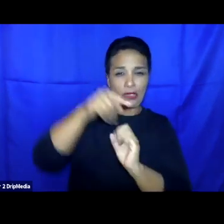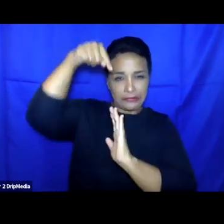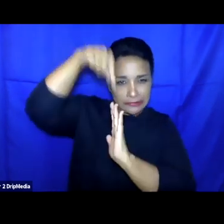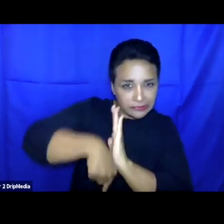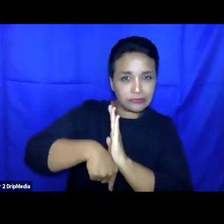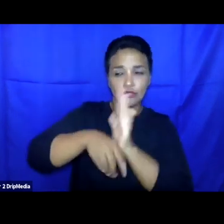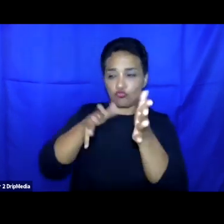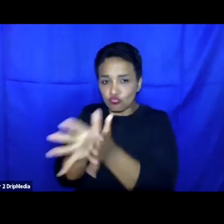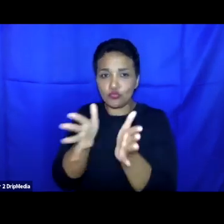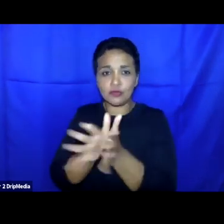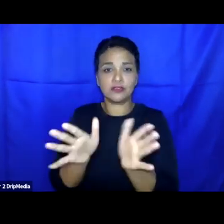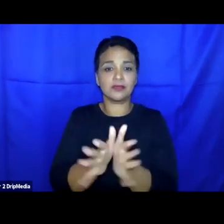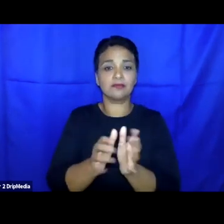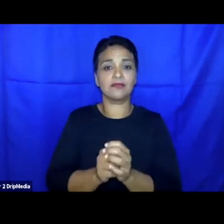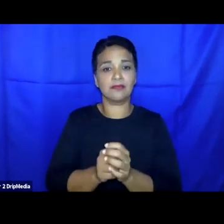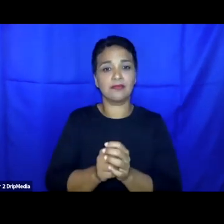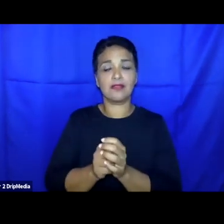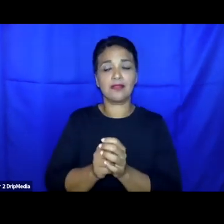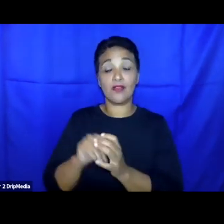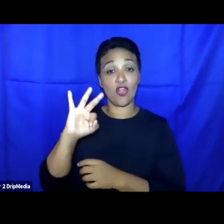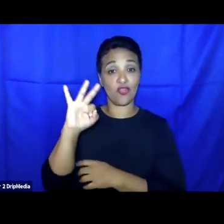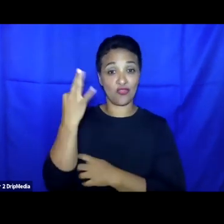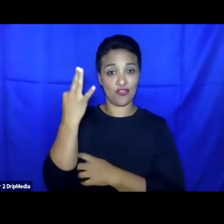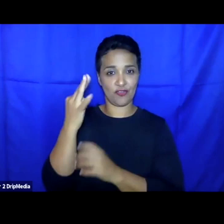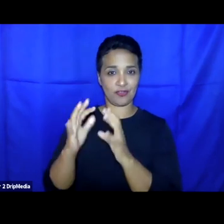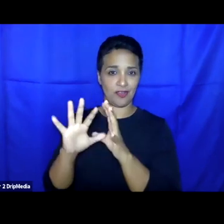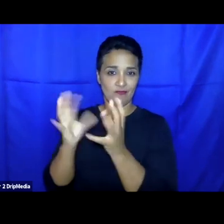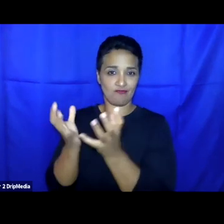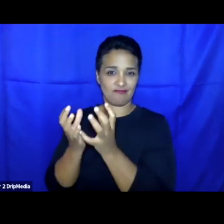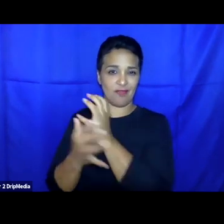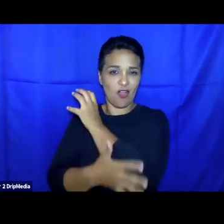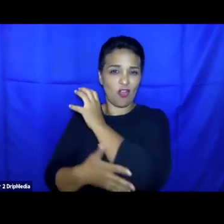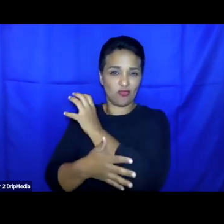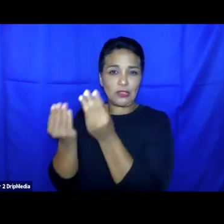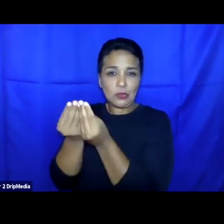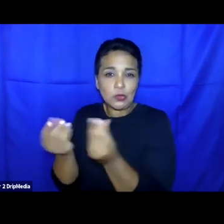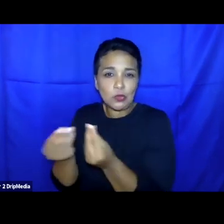third-country solutions, but it's clear that where the EU is